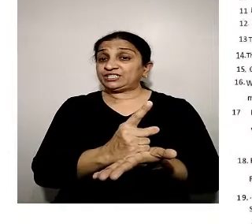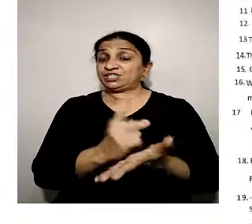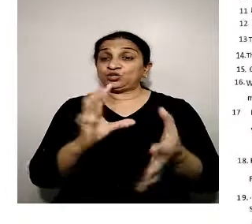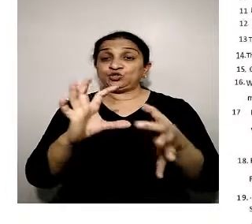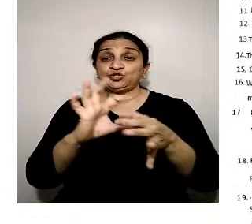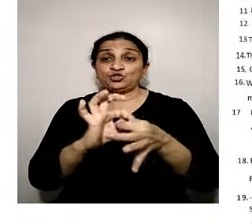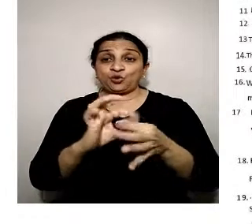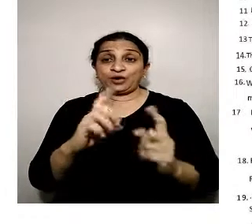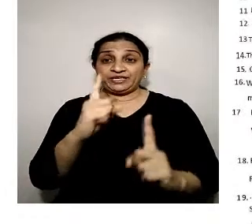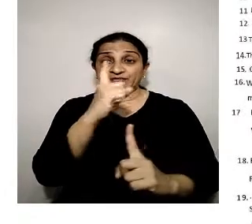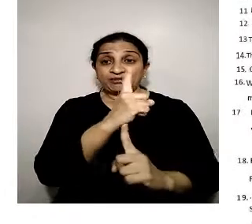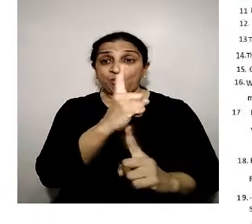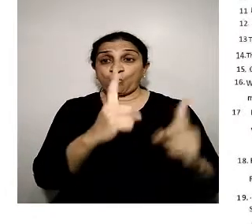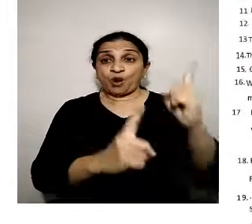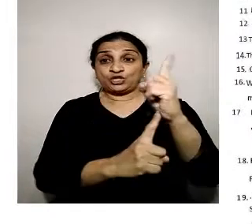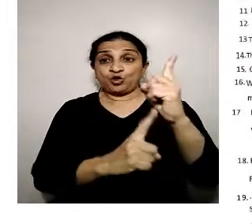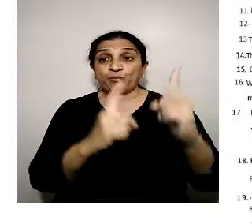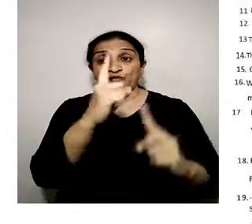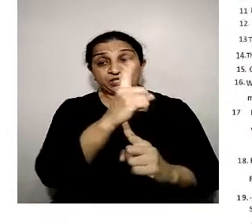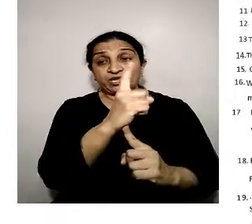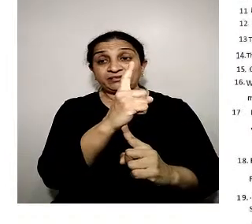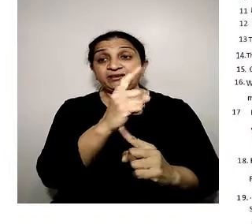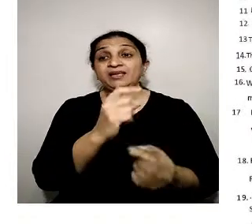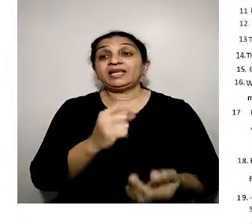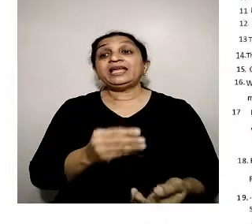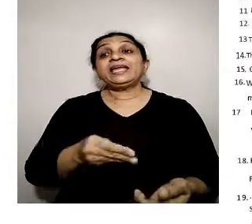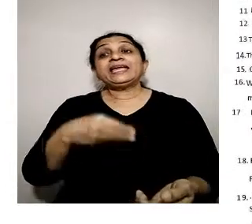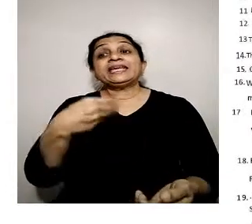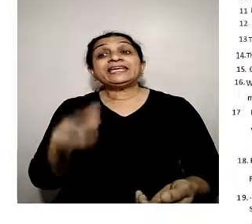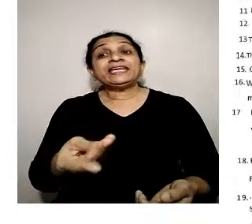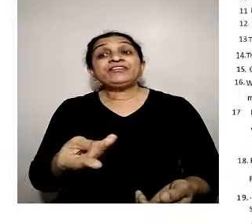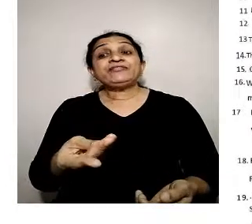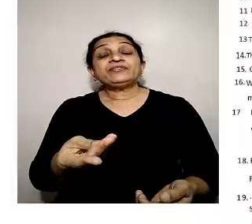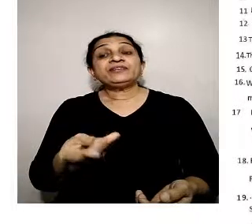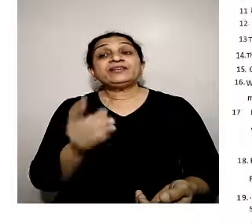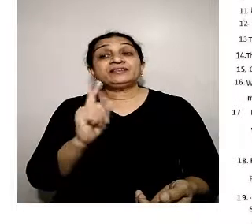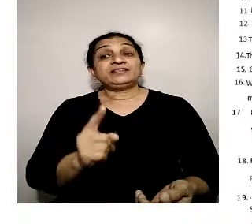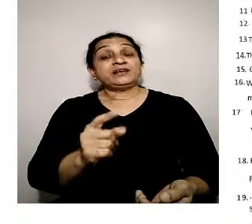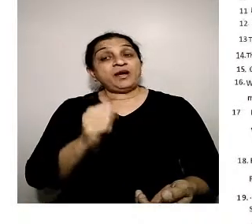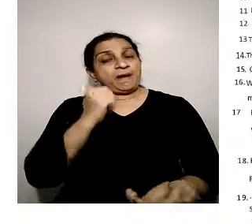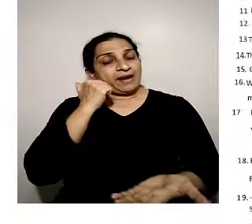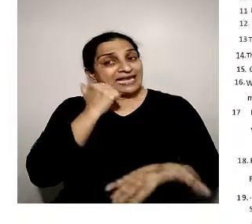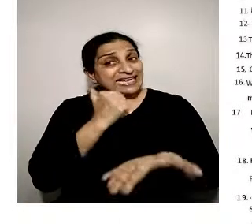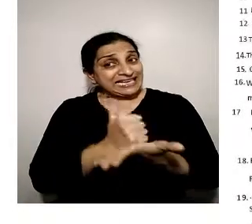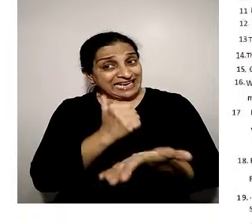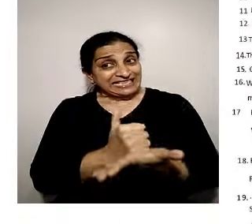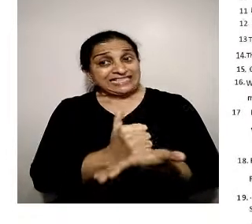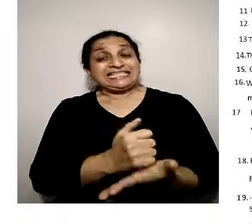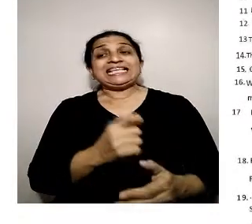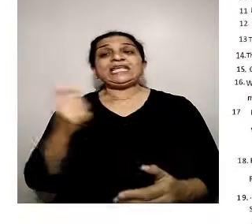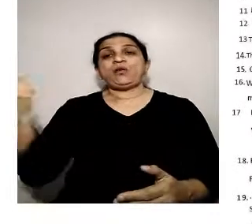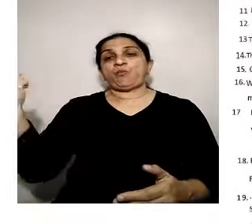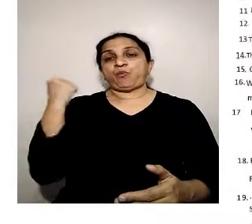Several rockets join together one top of the other